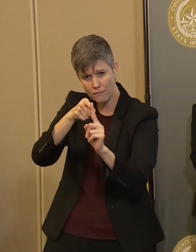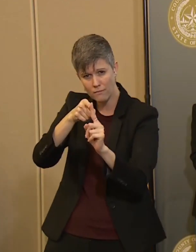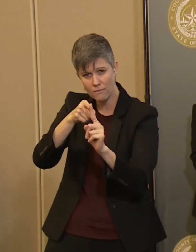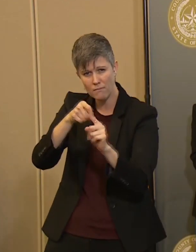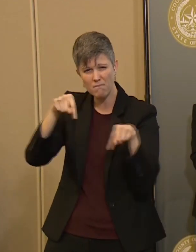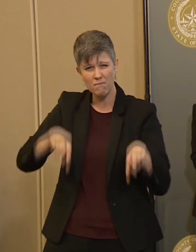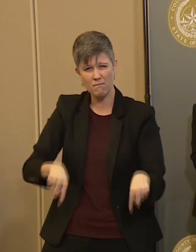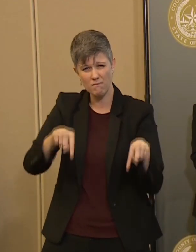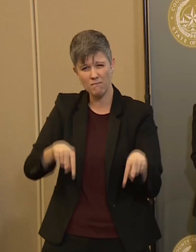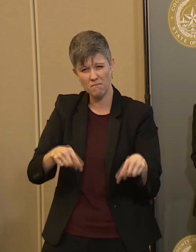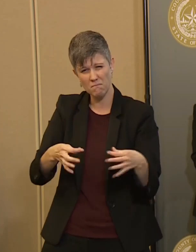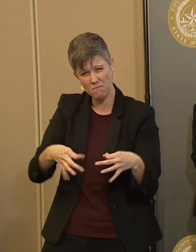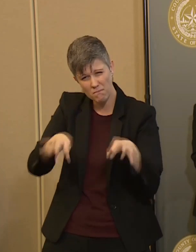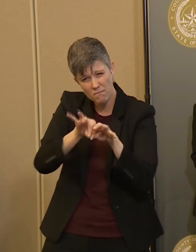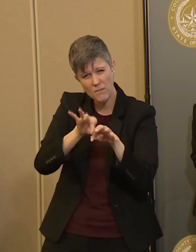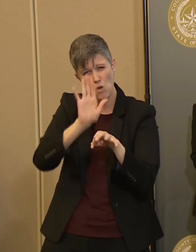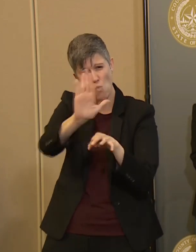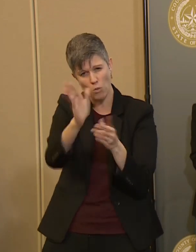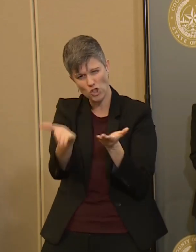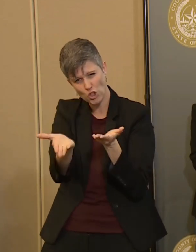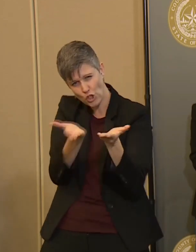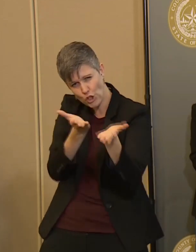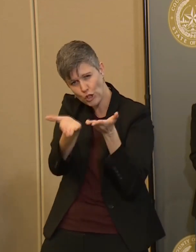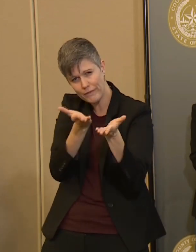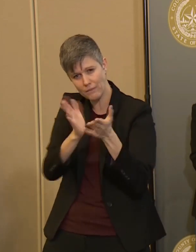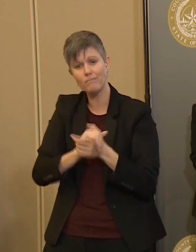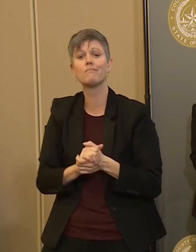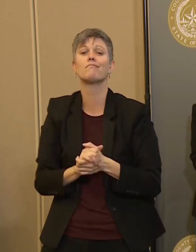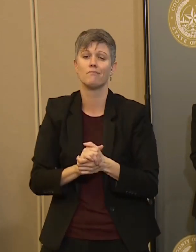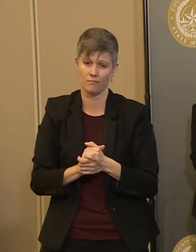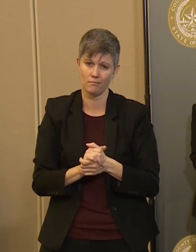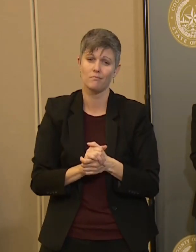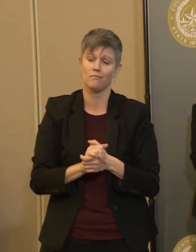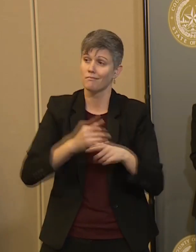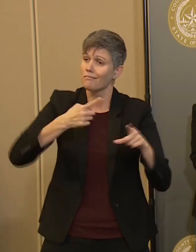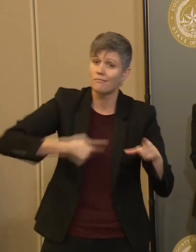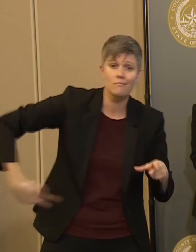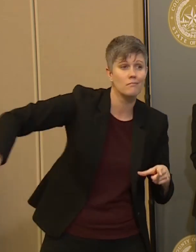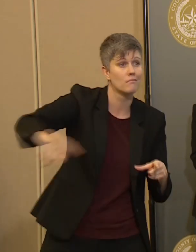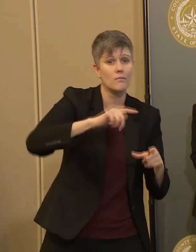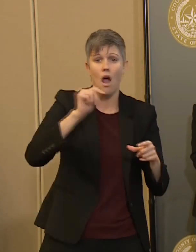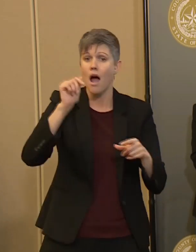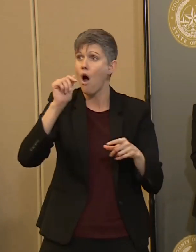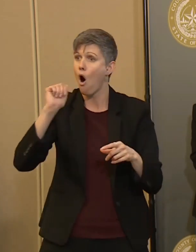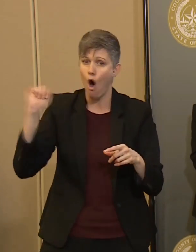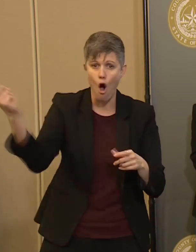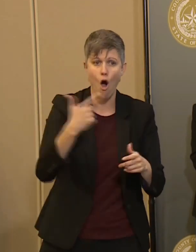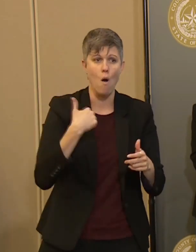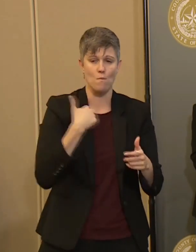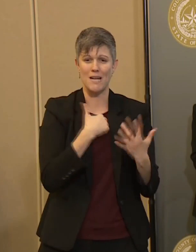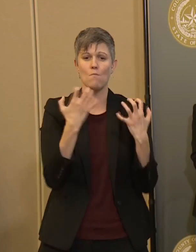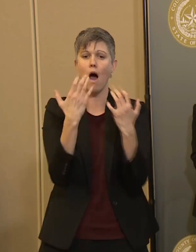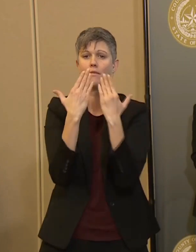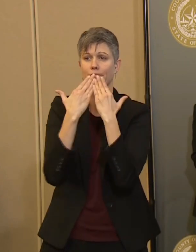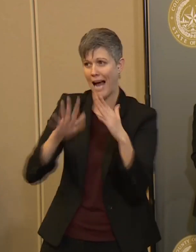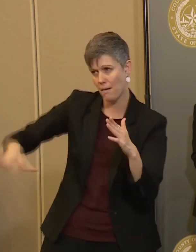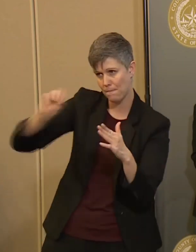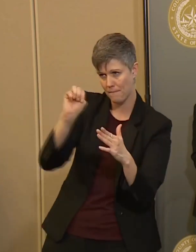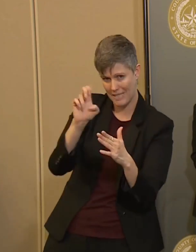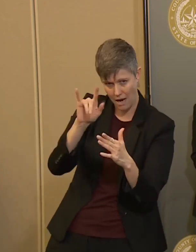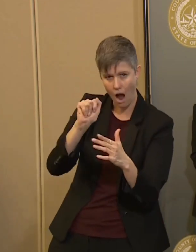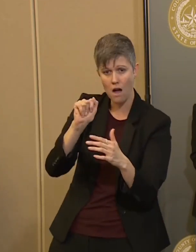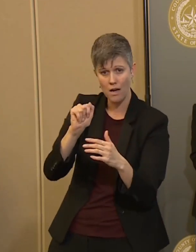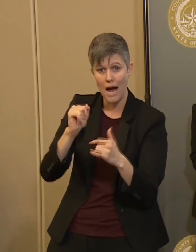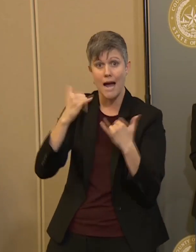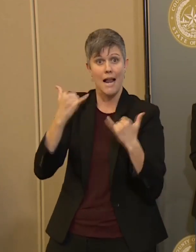for your service than now. And on behalf of all of the electeds, we want to say thank you for that. And the next few hours from the two county